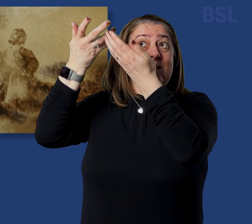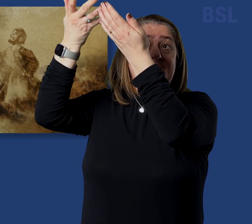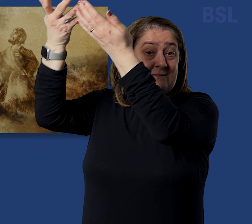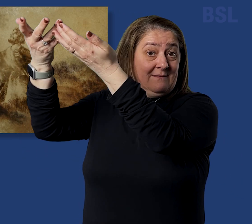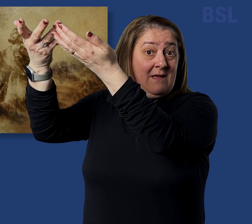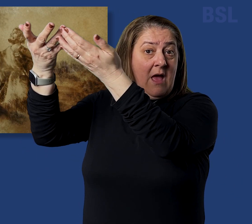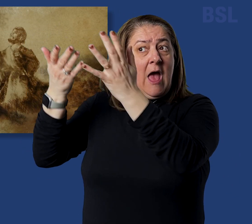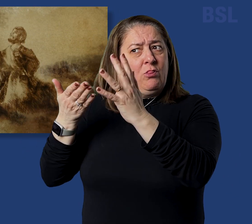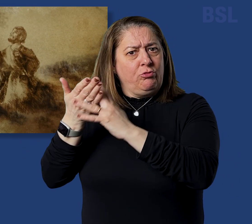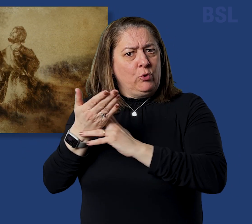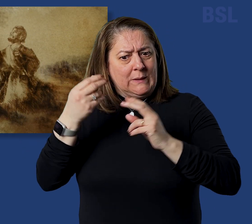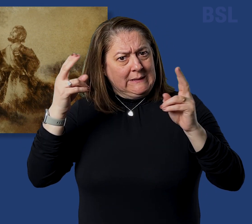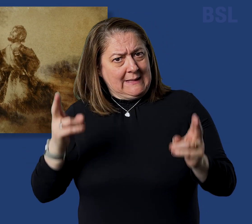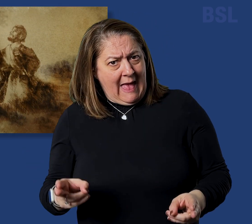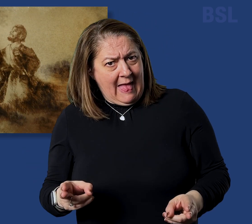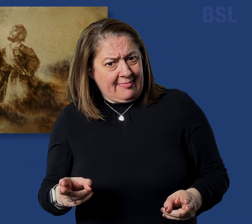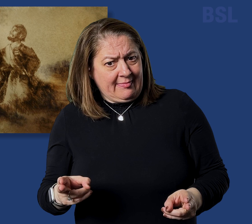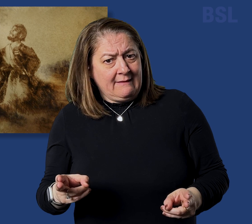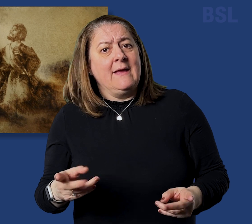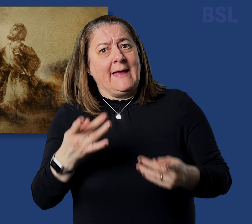he being dead, yet speaketh.